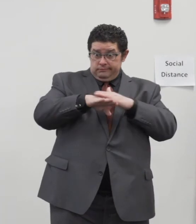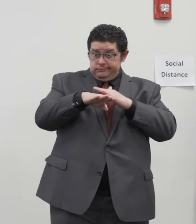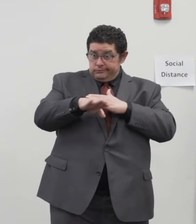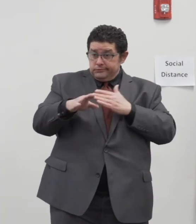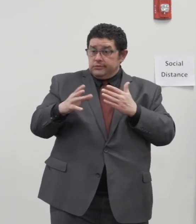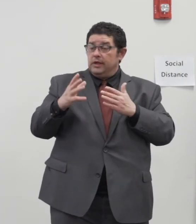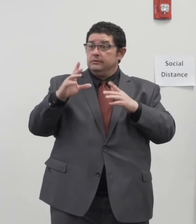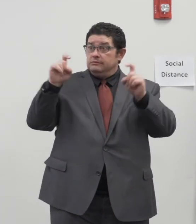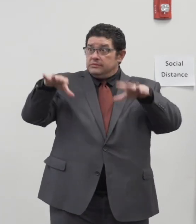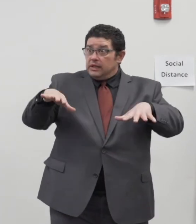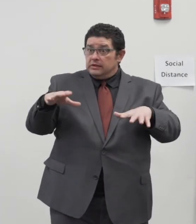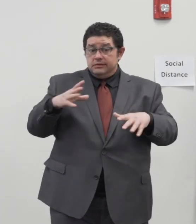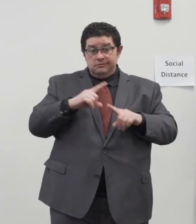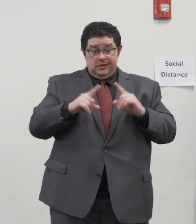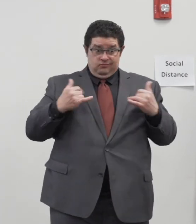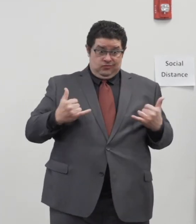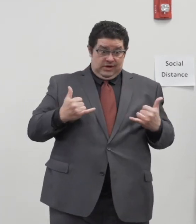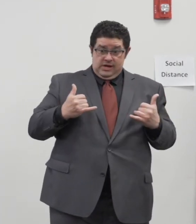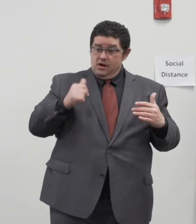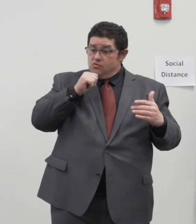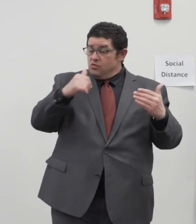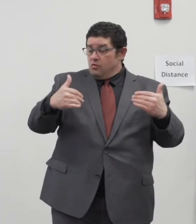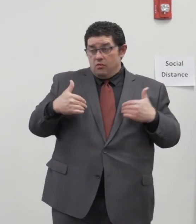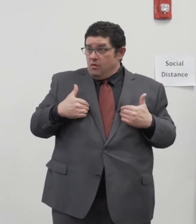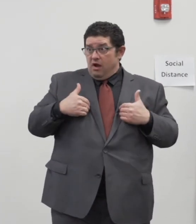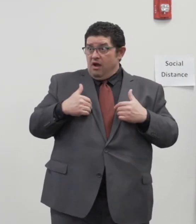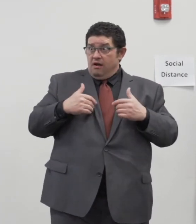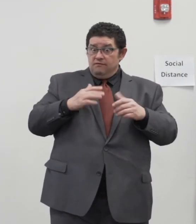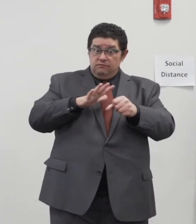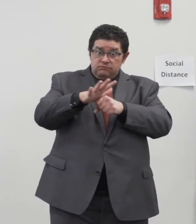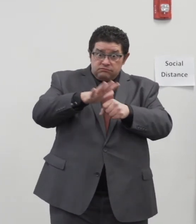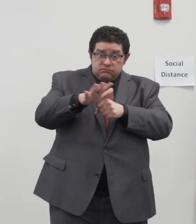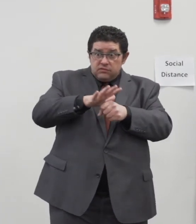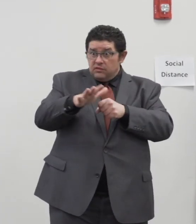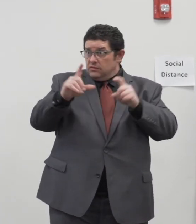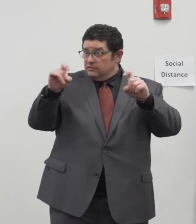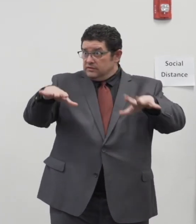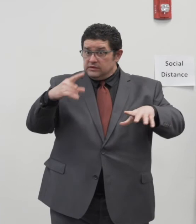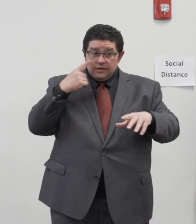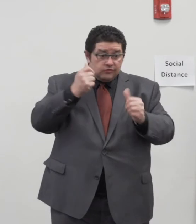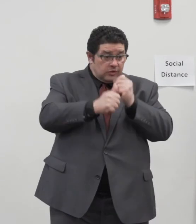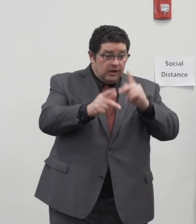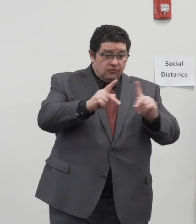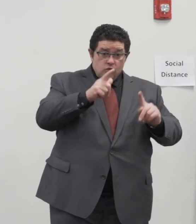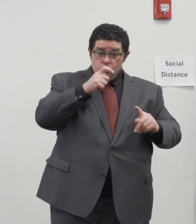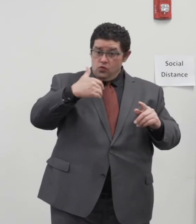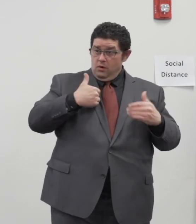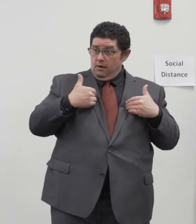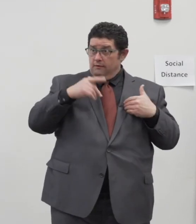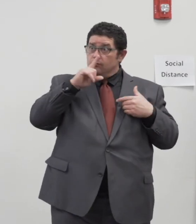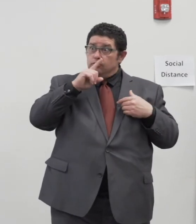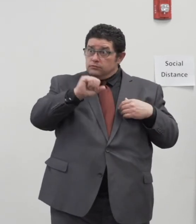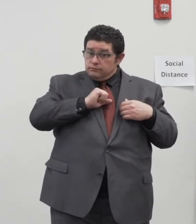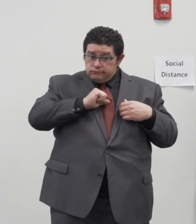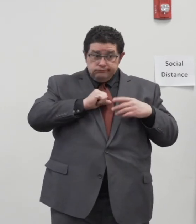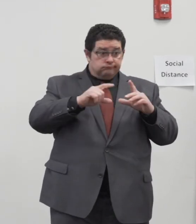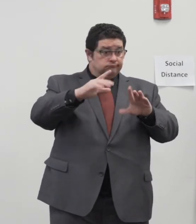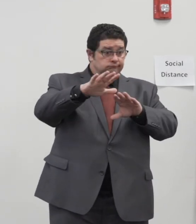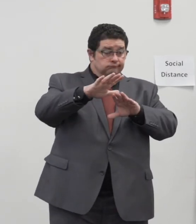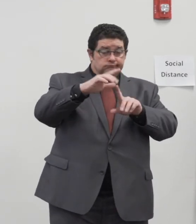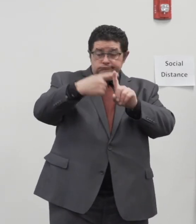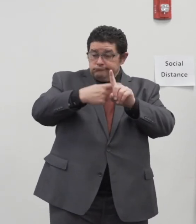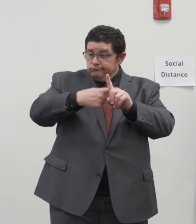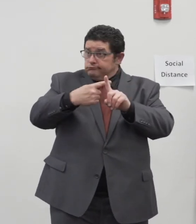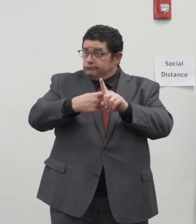stands right now we don't have a robust enough testing environment for everyone who is symptomatic to get tests and that's an important part of our reopening